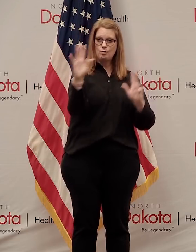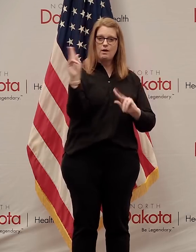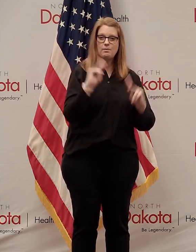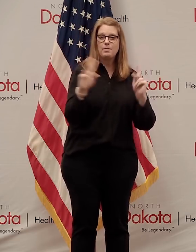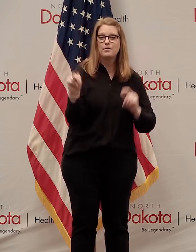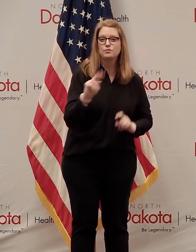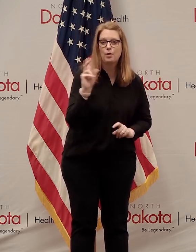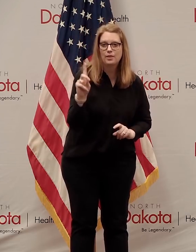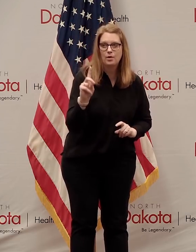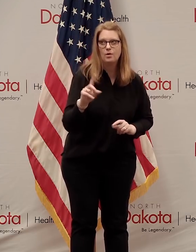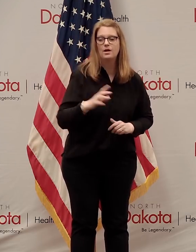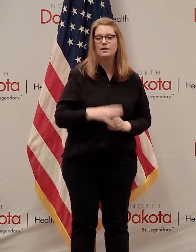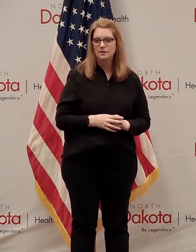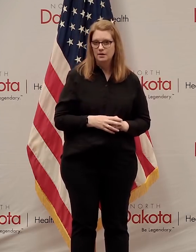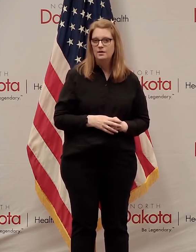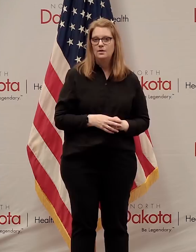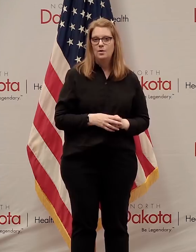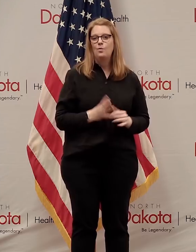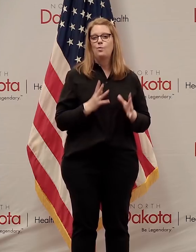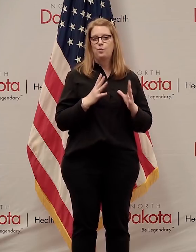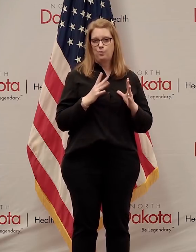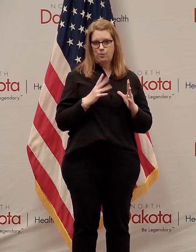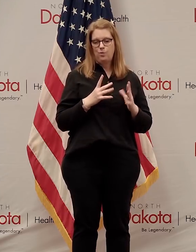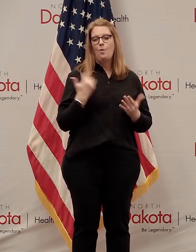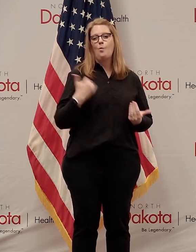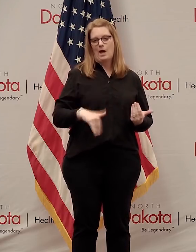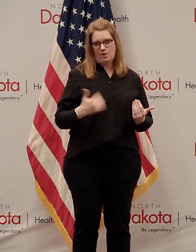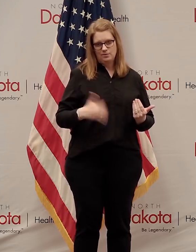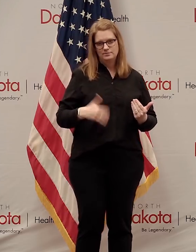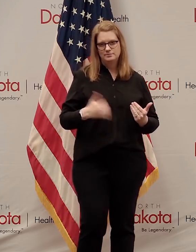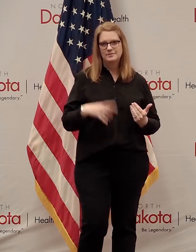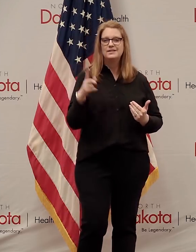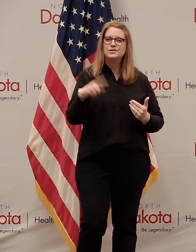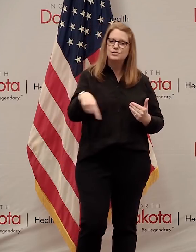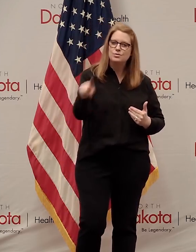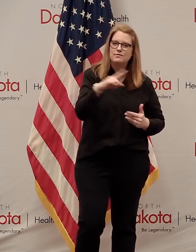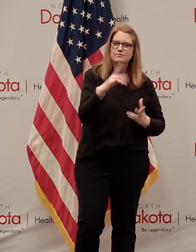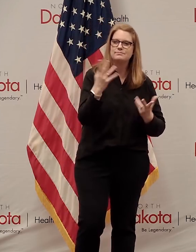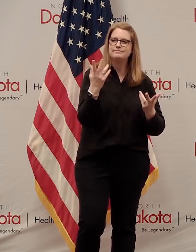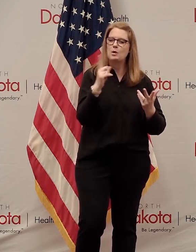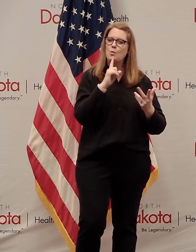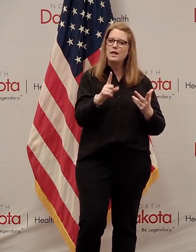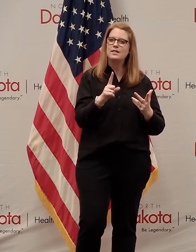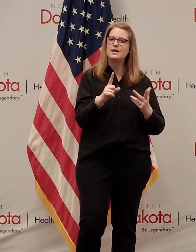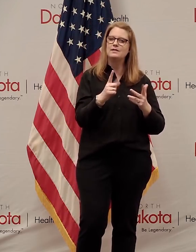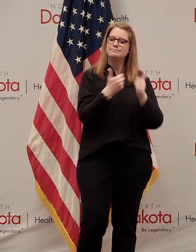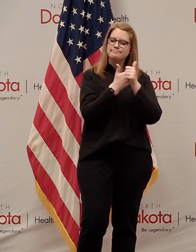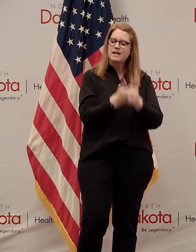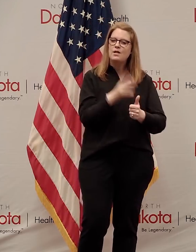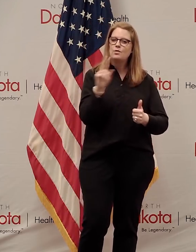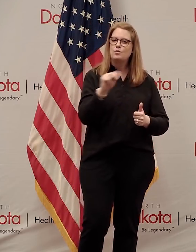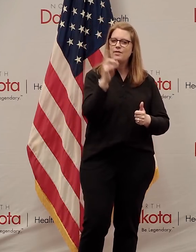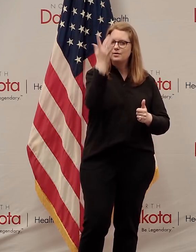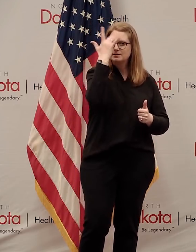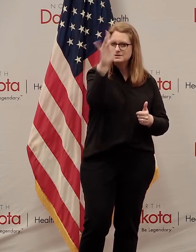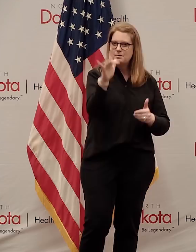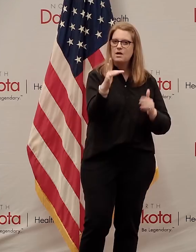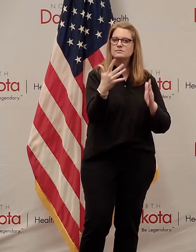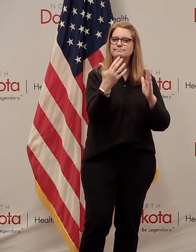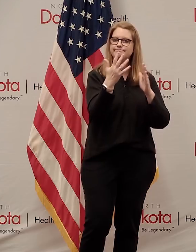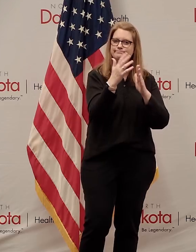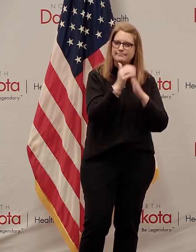journey that we've been on have found a way to practice the North Dakota smart guidelines on